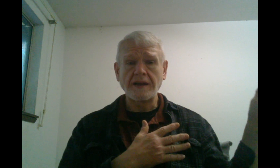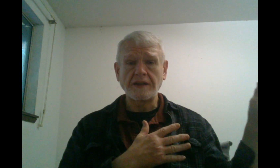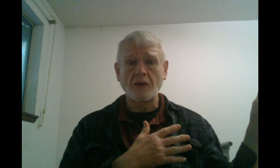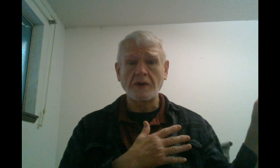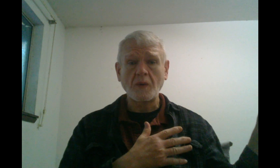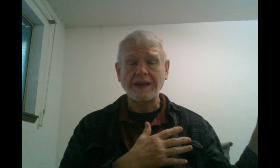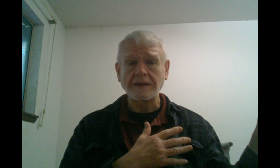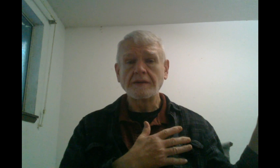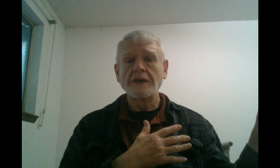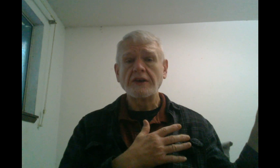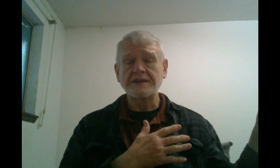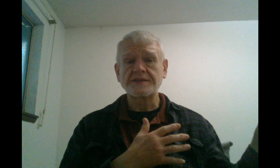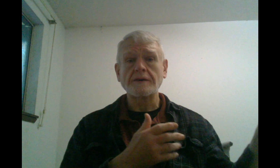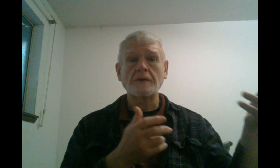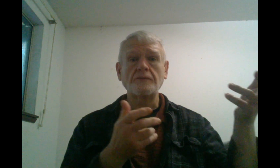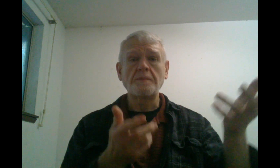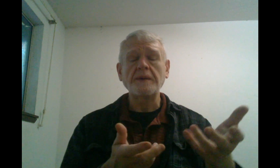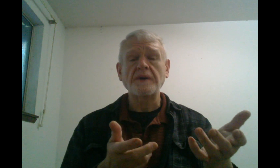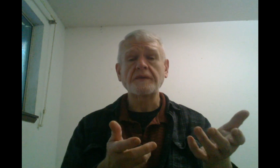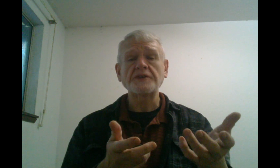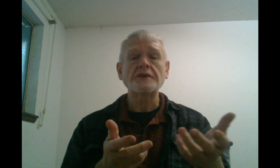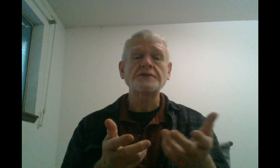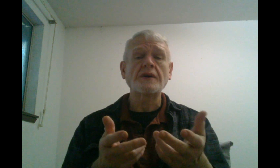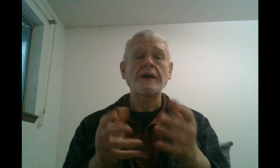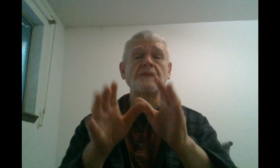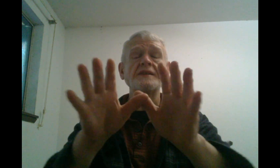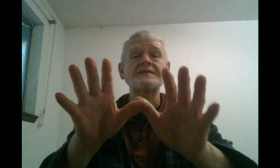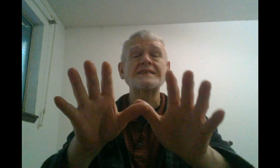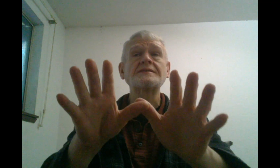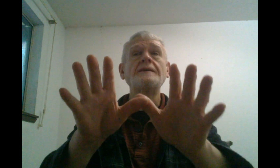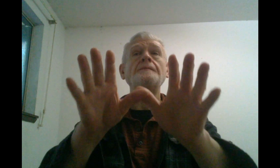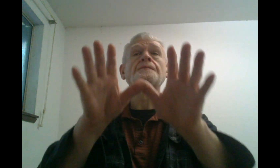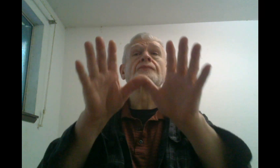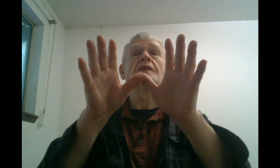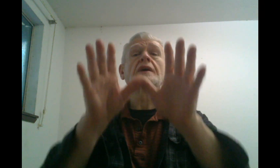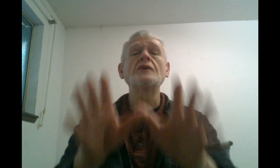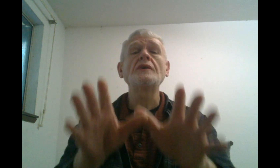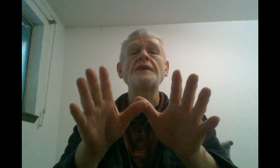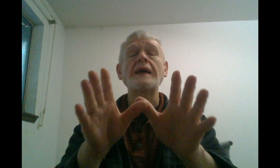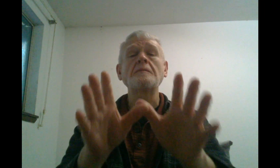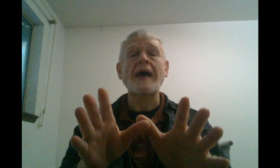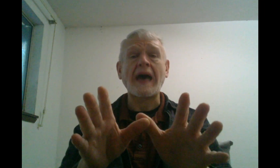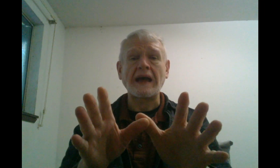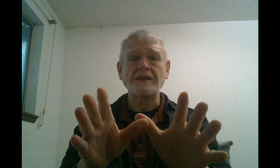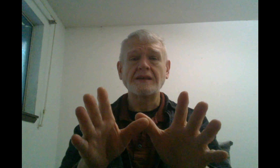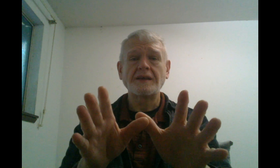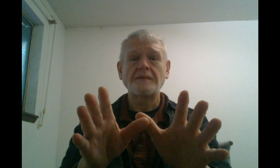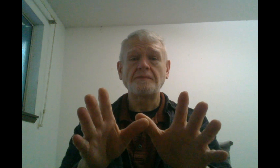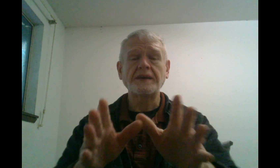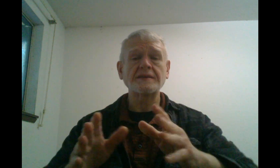in the corner waiting. And so, the people from the church showed up. Now, this is good and bad, because